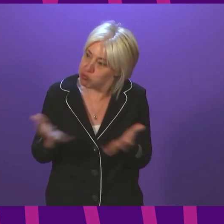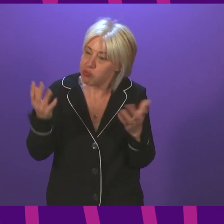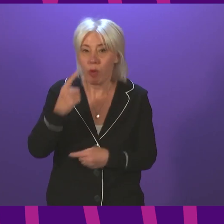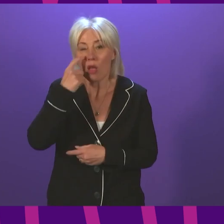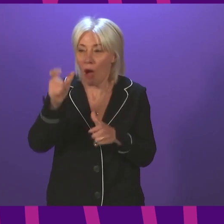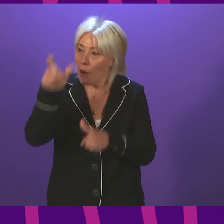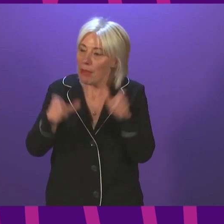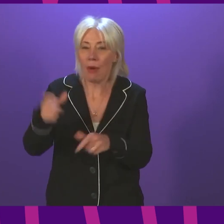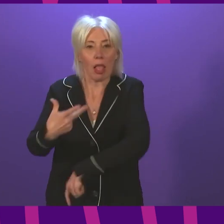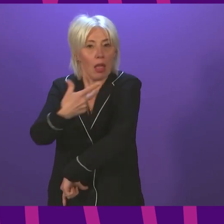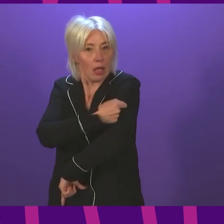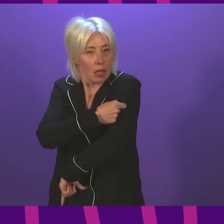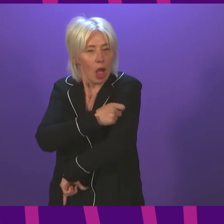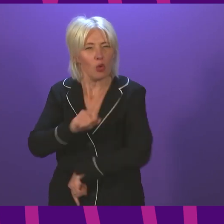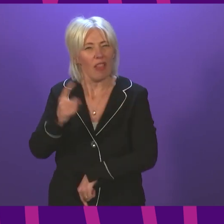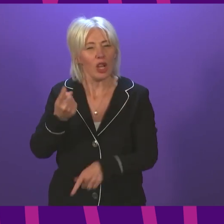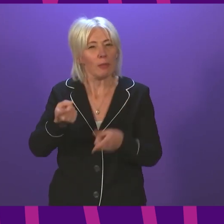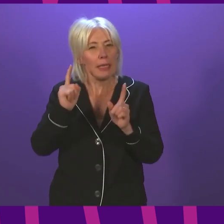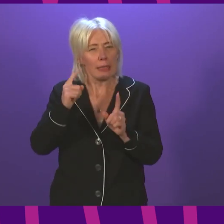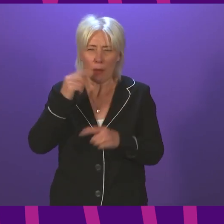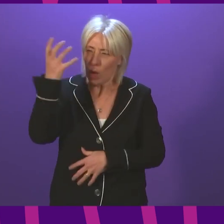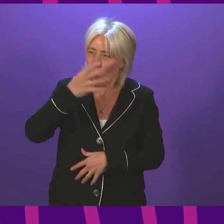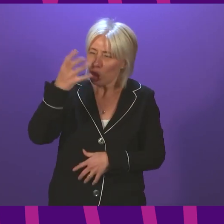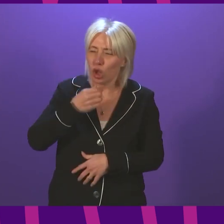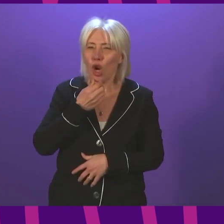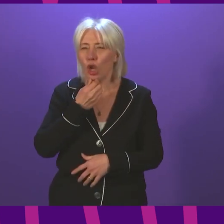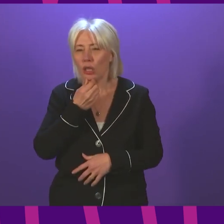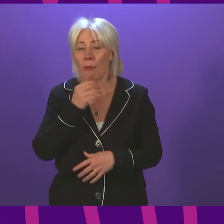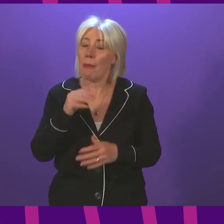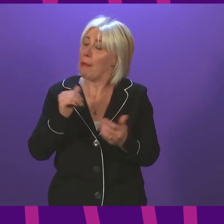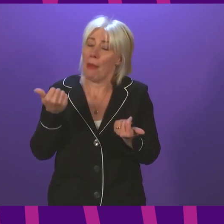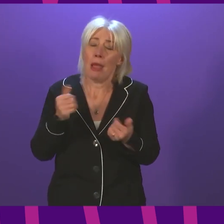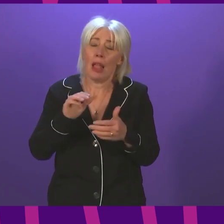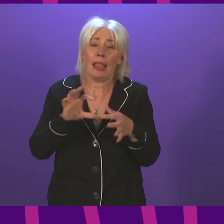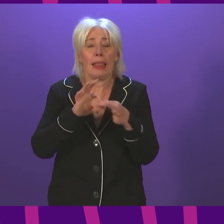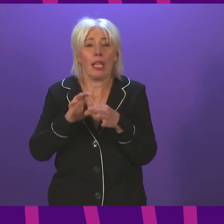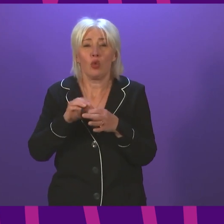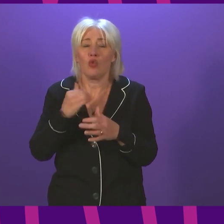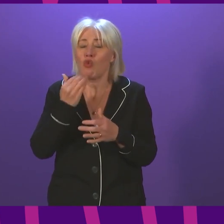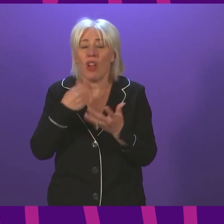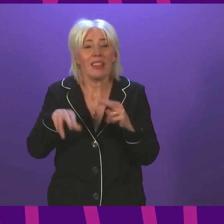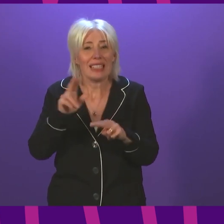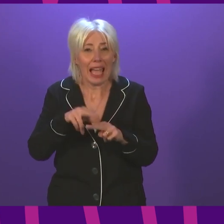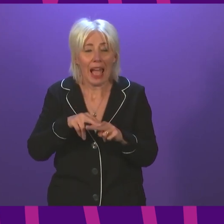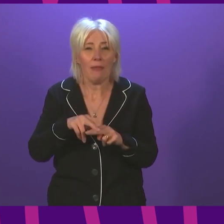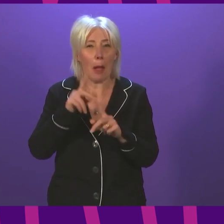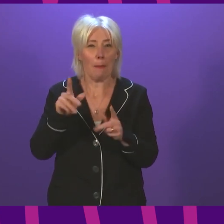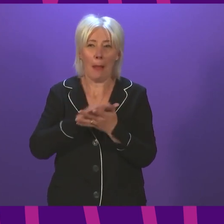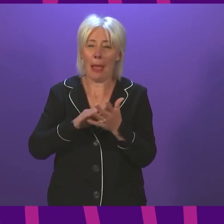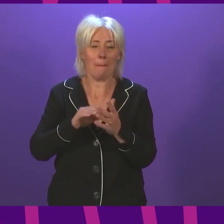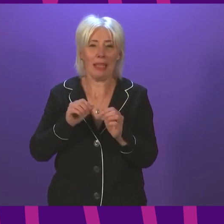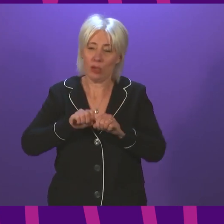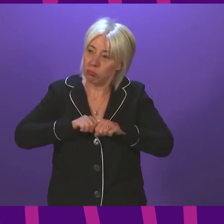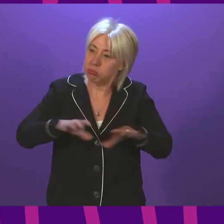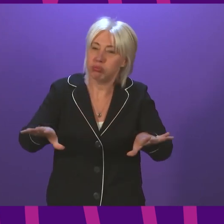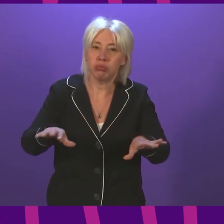people being vaccinated. Is the First Minister concerned this decision no doubt due to staff shortages will have an impact on a quick rollout of the booster